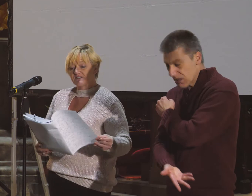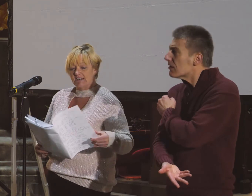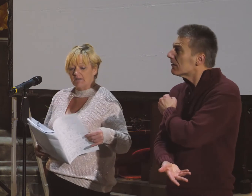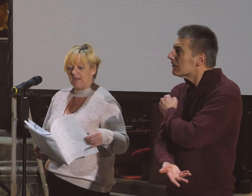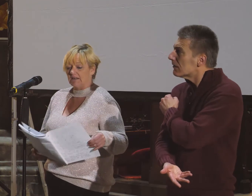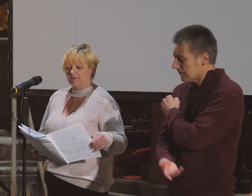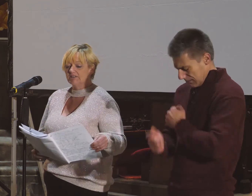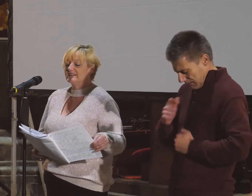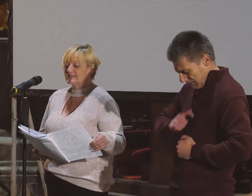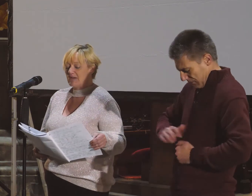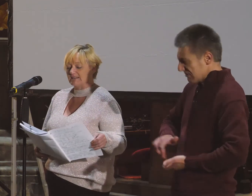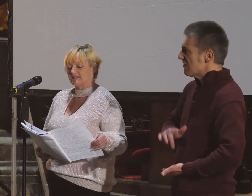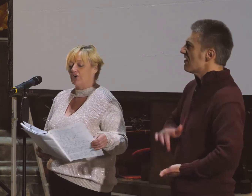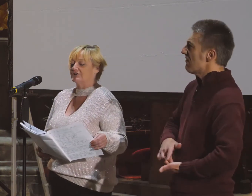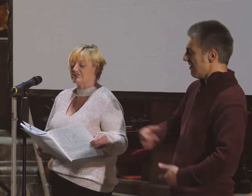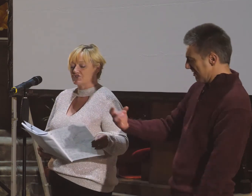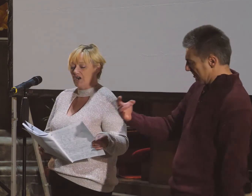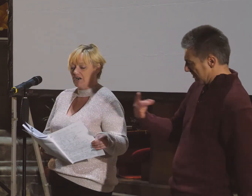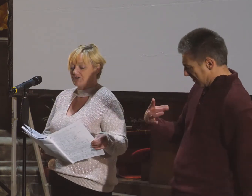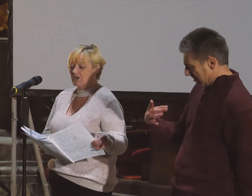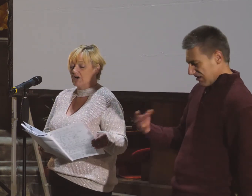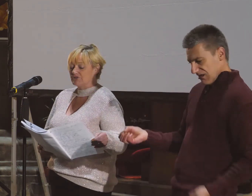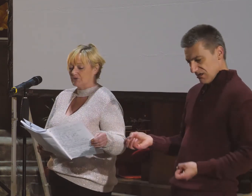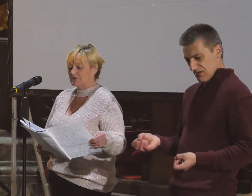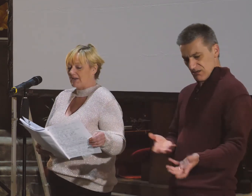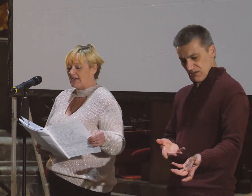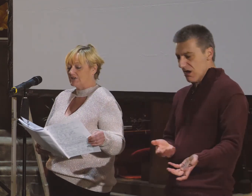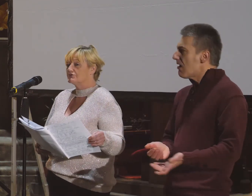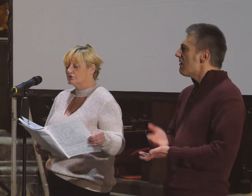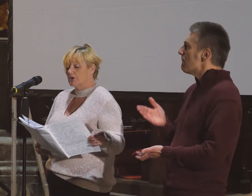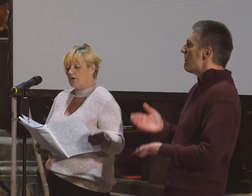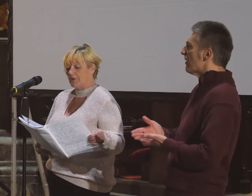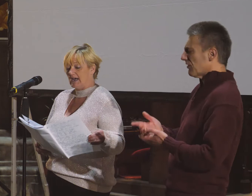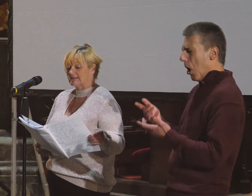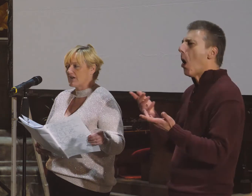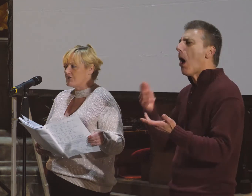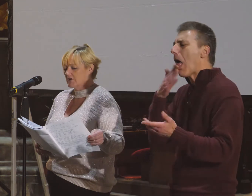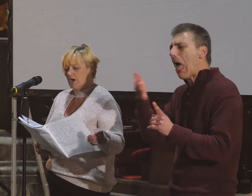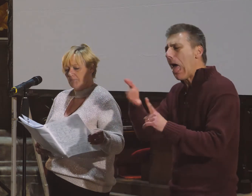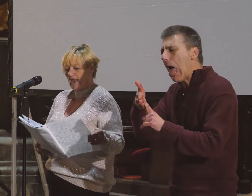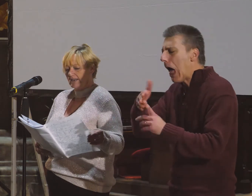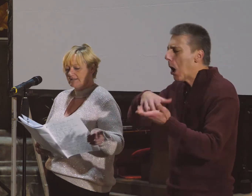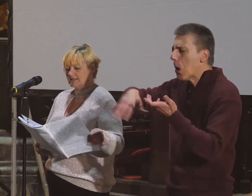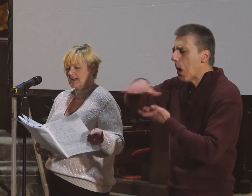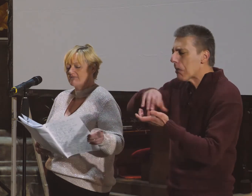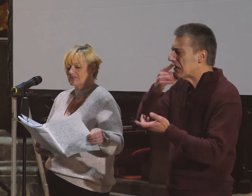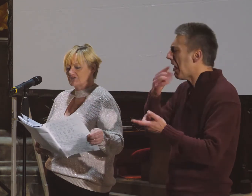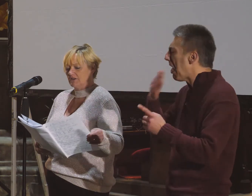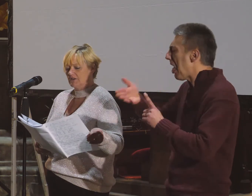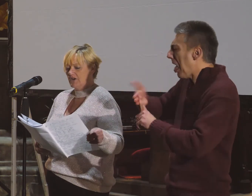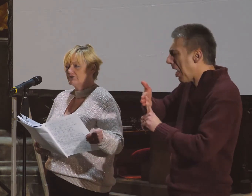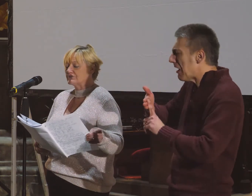The person in the middle dismissed or discharged due to being too complex, non-compliant,